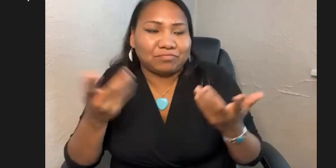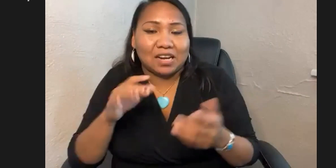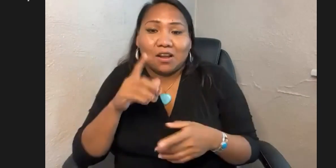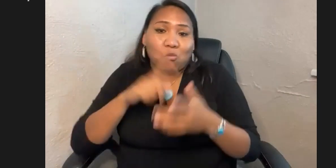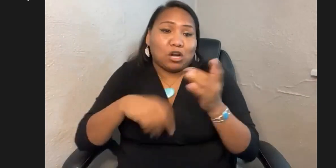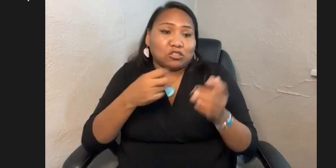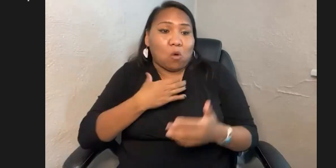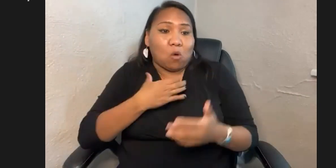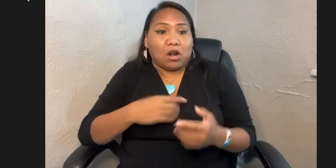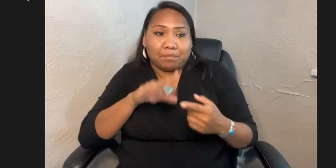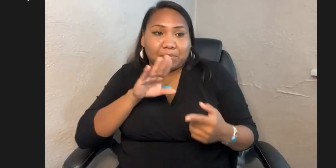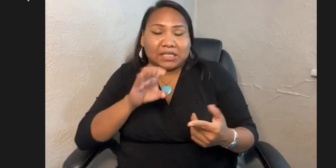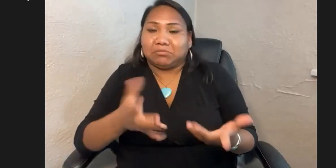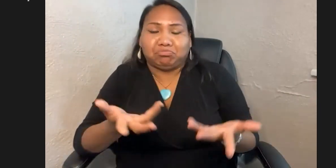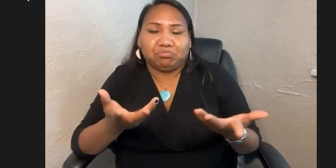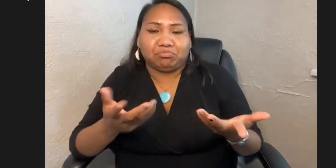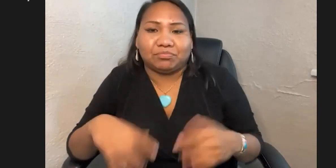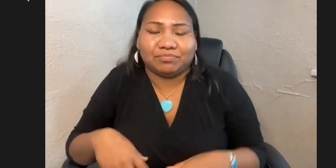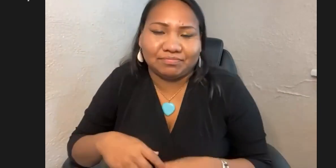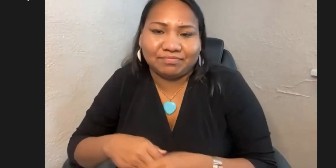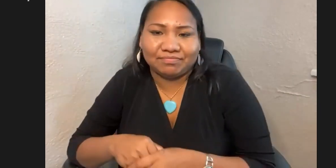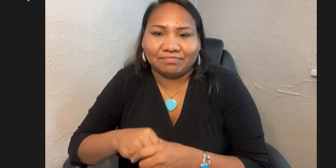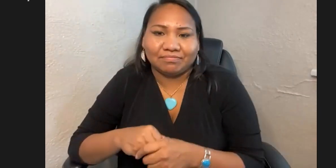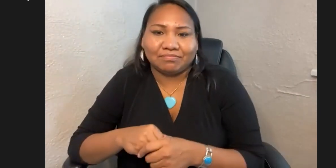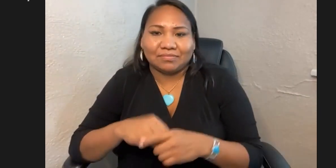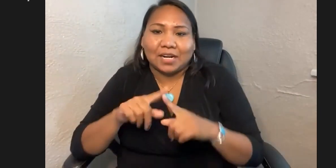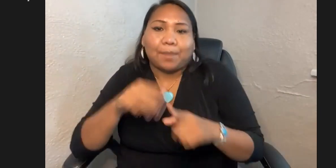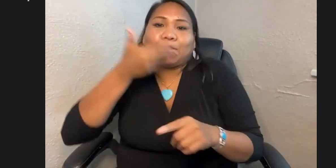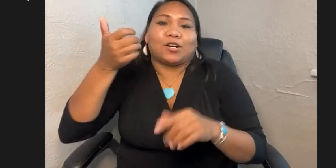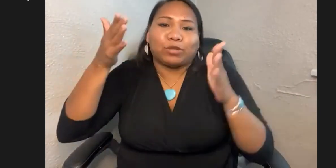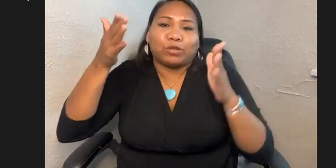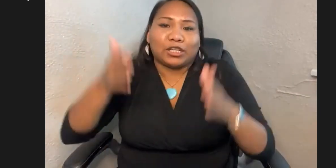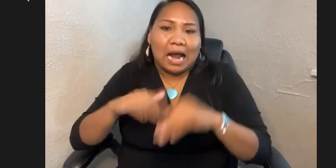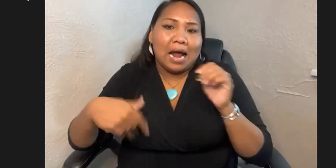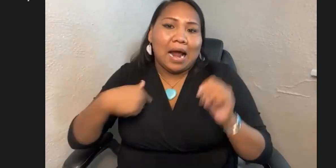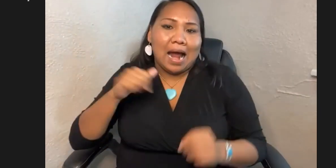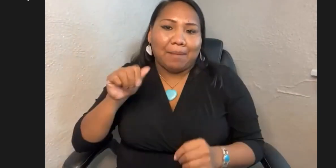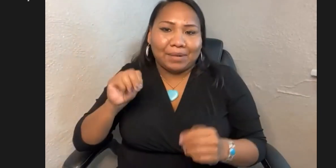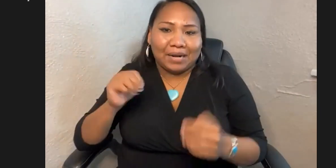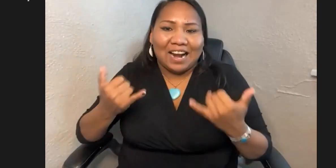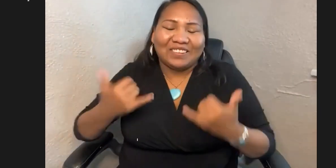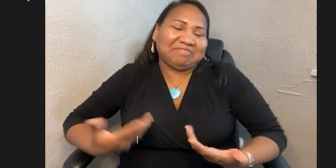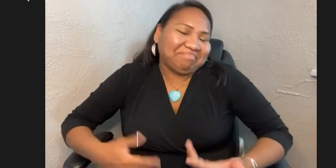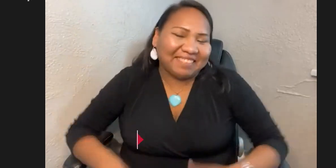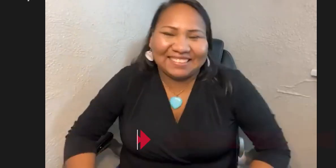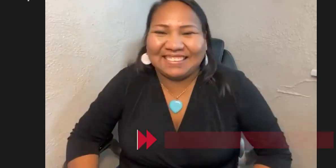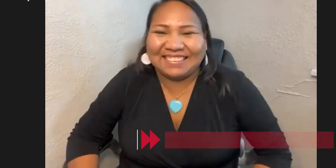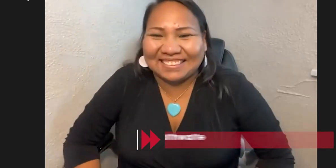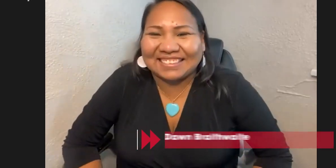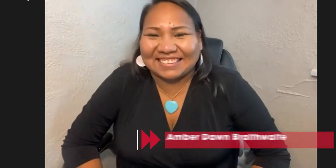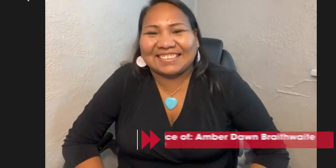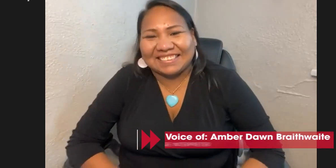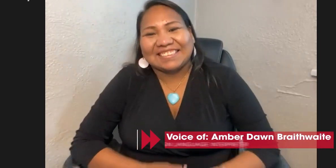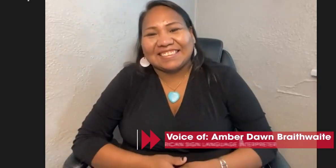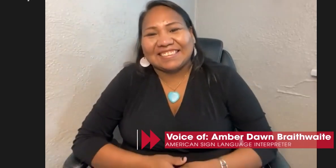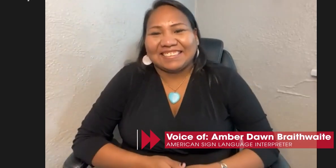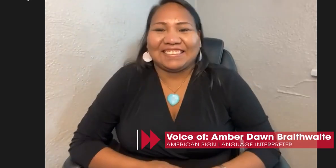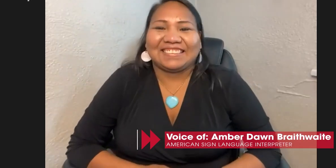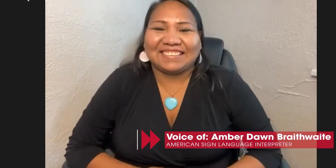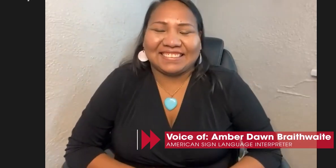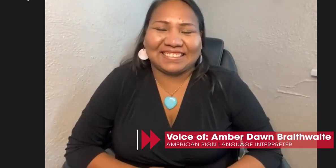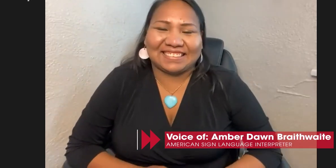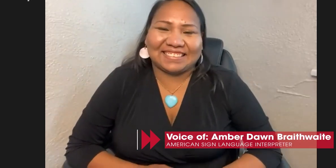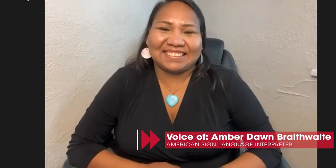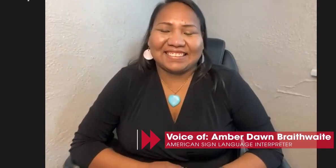priority for me. I want to see my children to, I want them to be happy. That's, you know, that's all I can wish for them to be. I want them to see